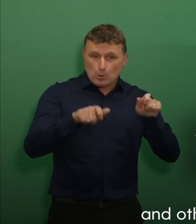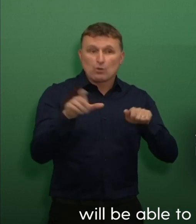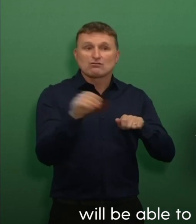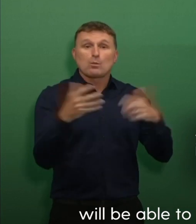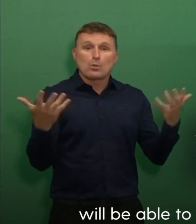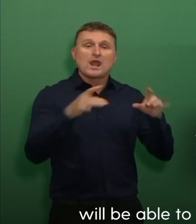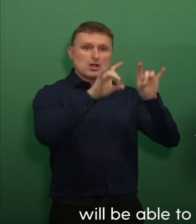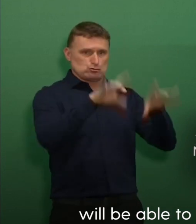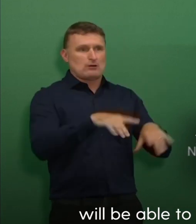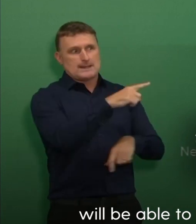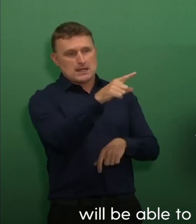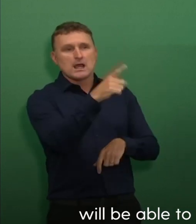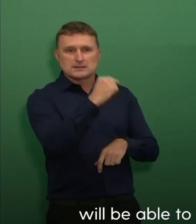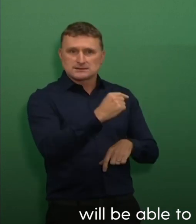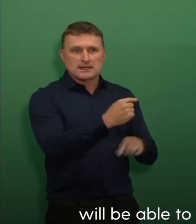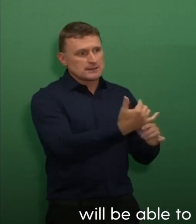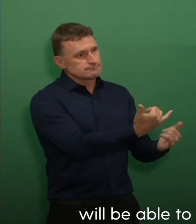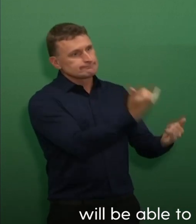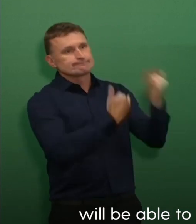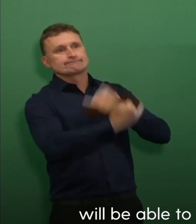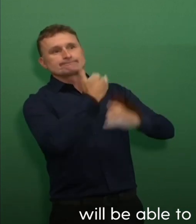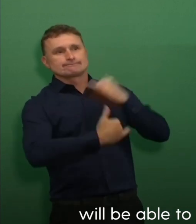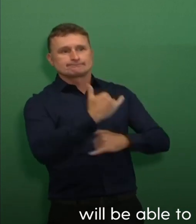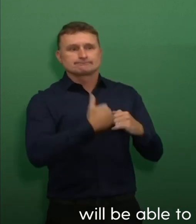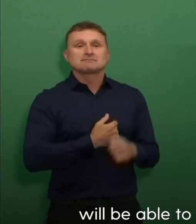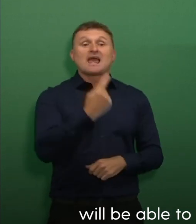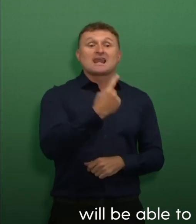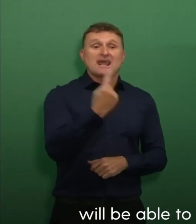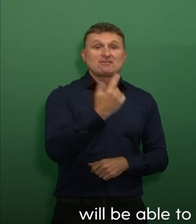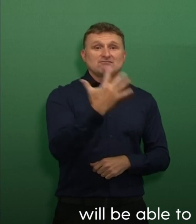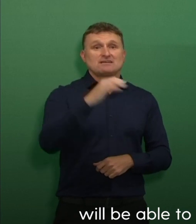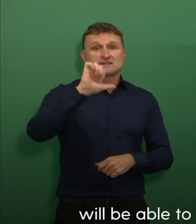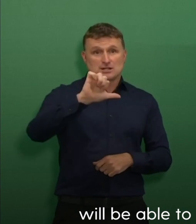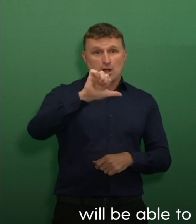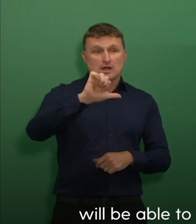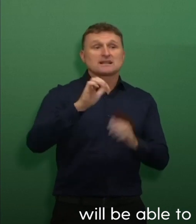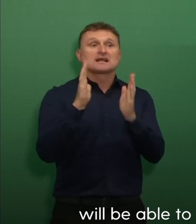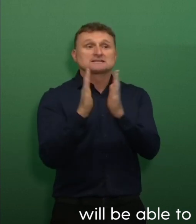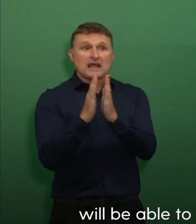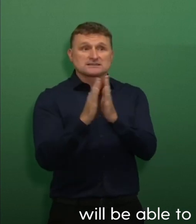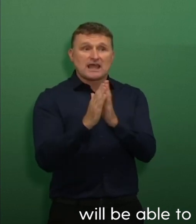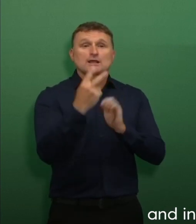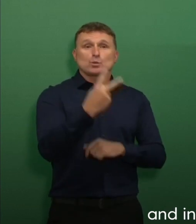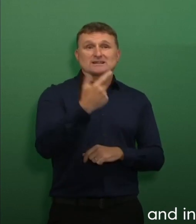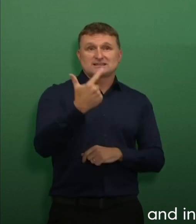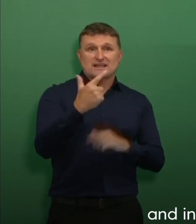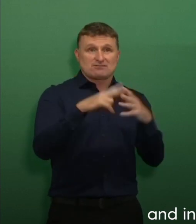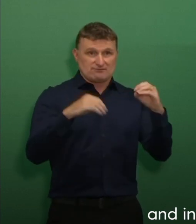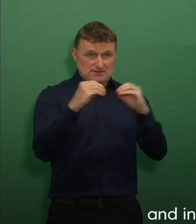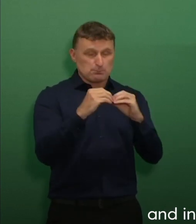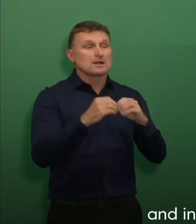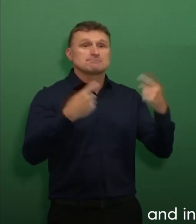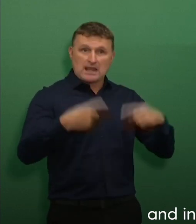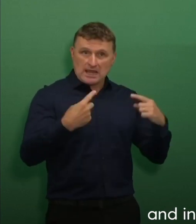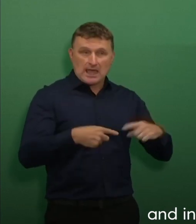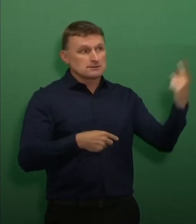will be able to travel to New Zealand from 11.59pm Sunday 27 February and instead of going